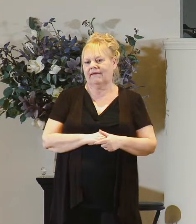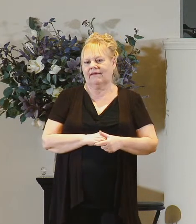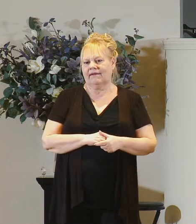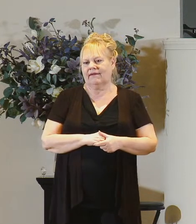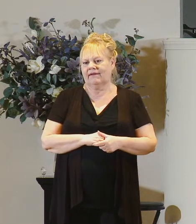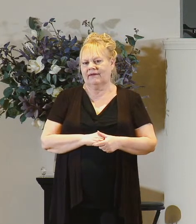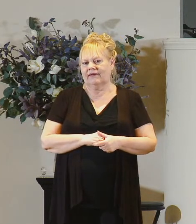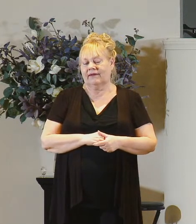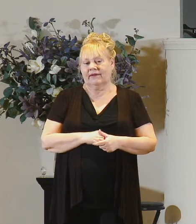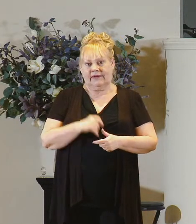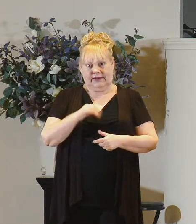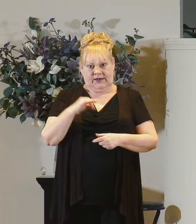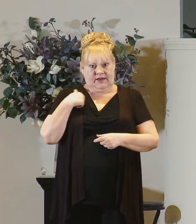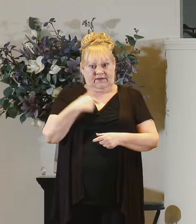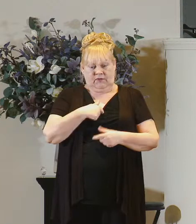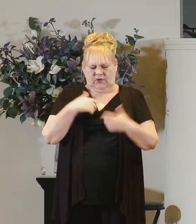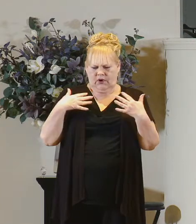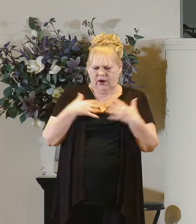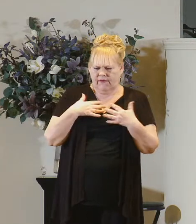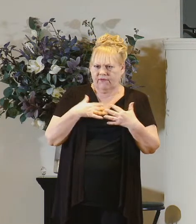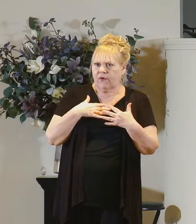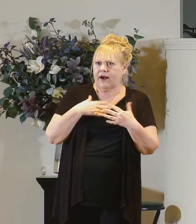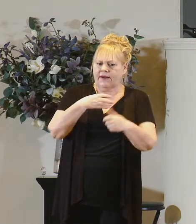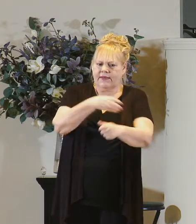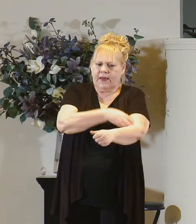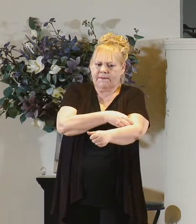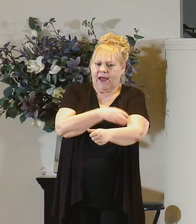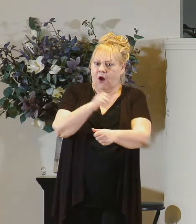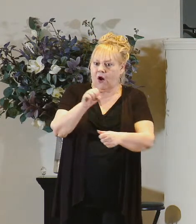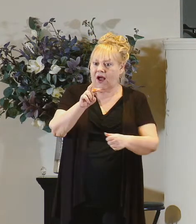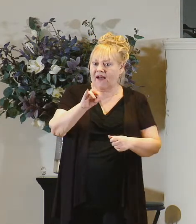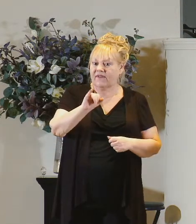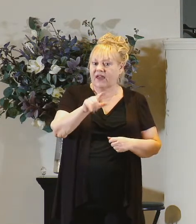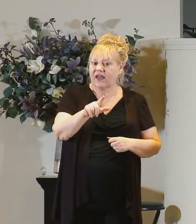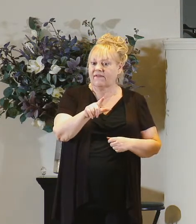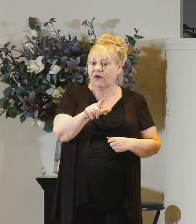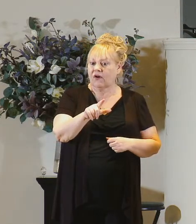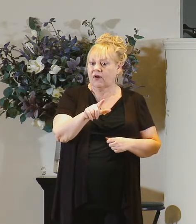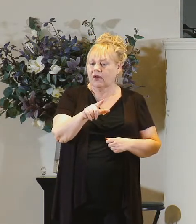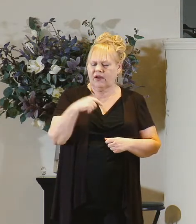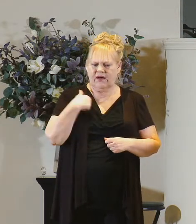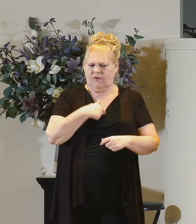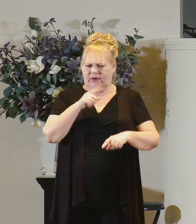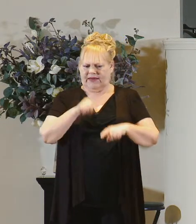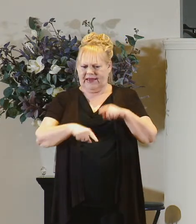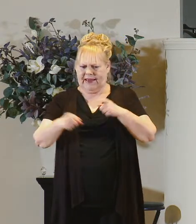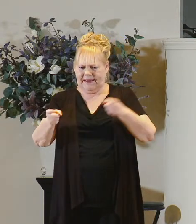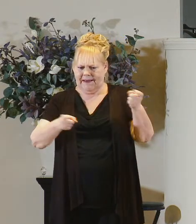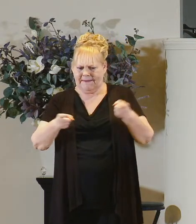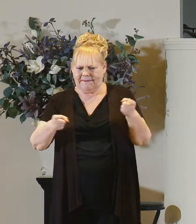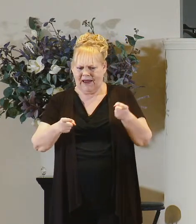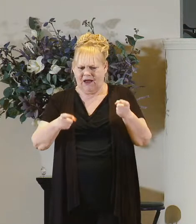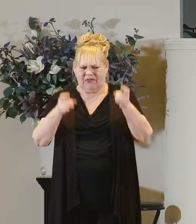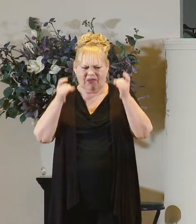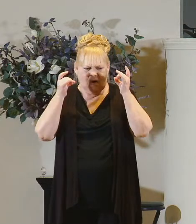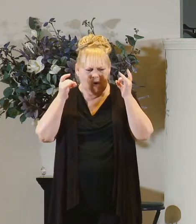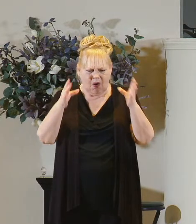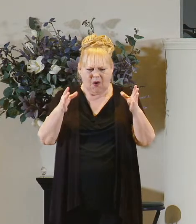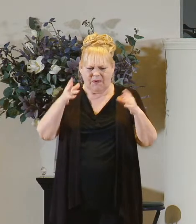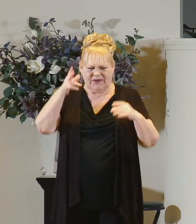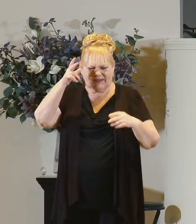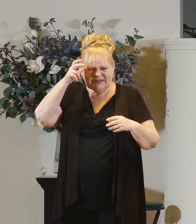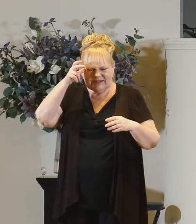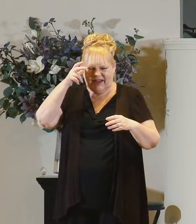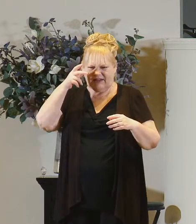and if we're afraid of the power of evil if we can't manage the most horrible of